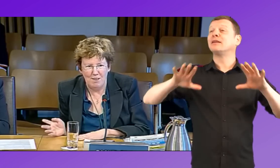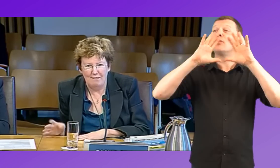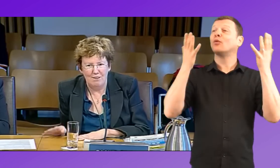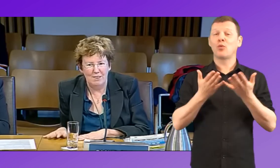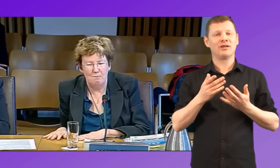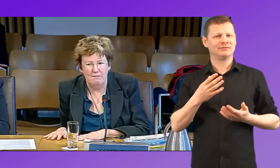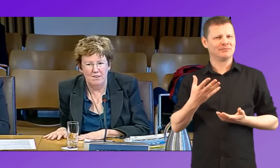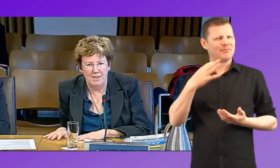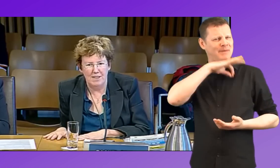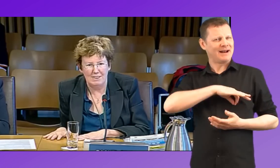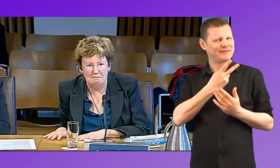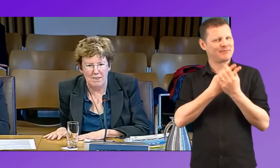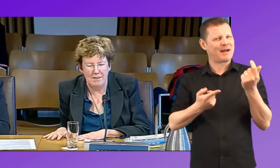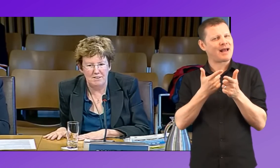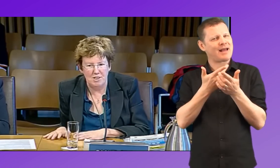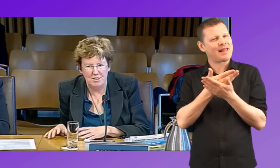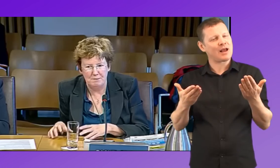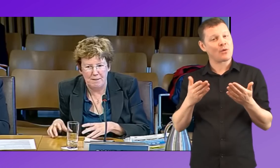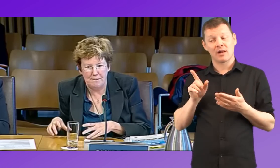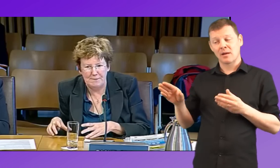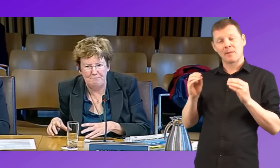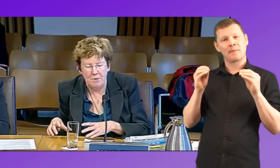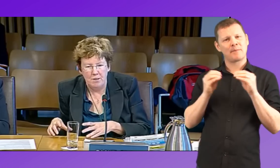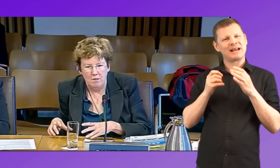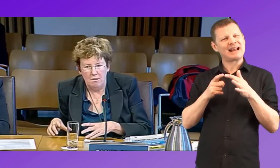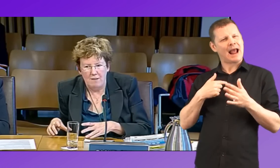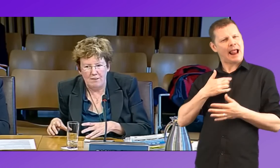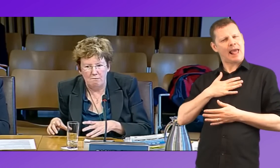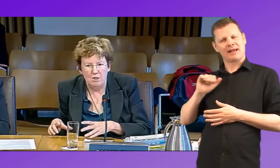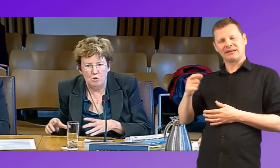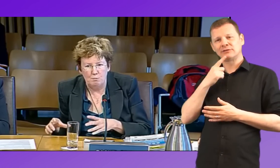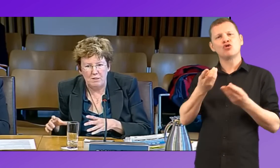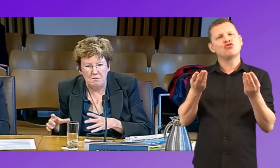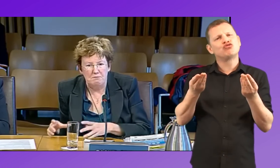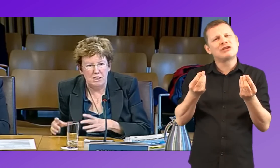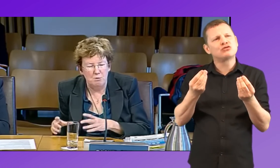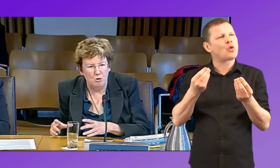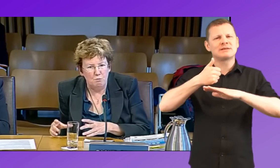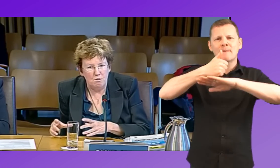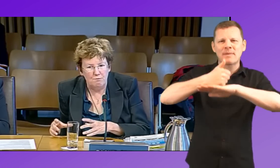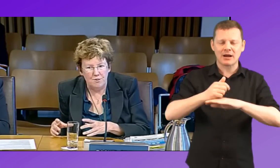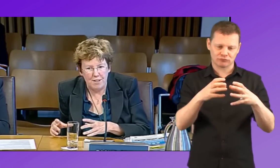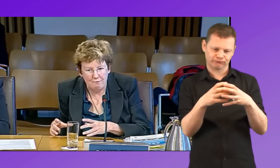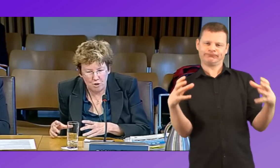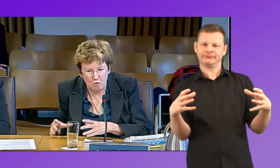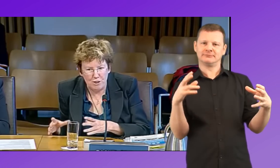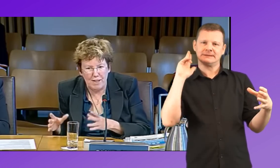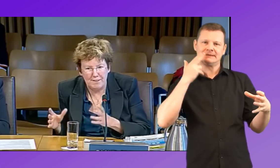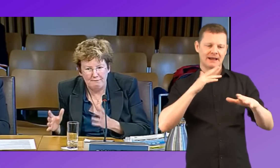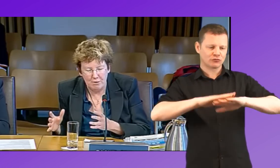bilingual experience. And I like the way they suggested about having a resource base with a reasonable number of deaf children and deaf